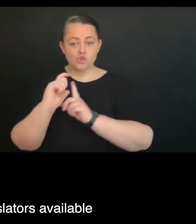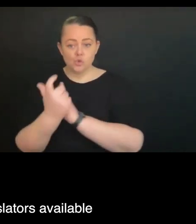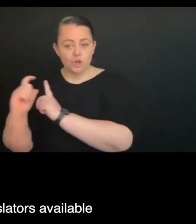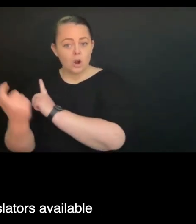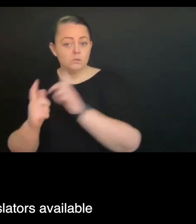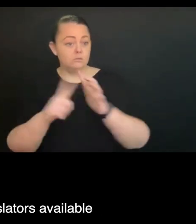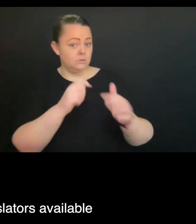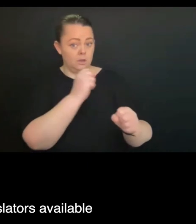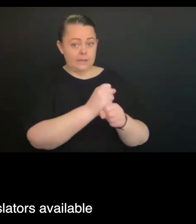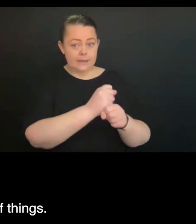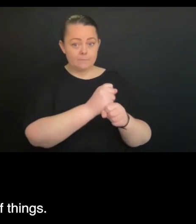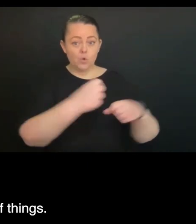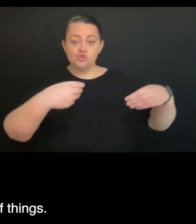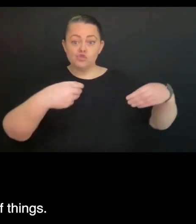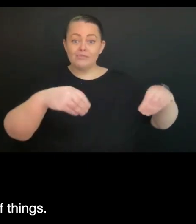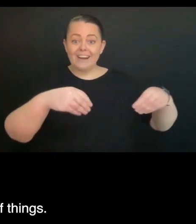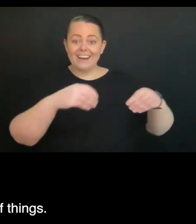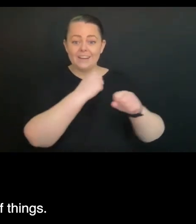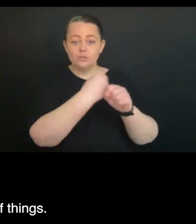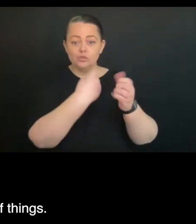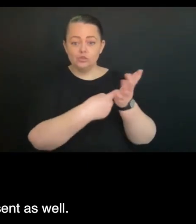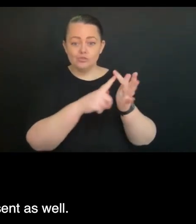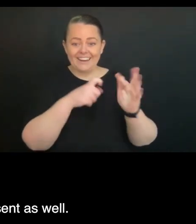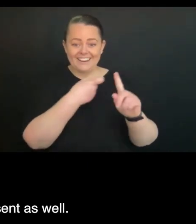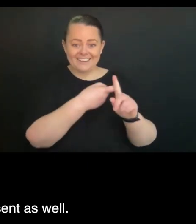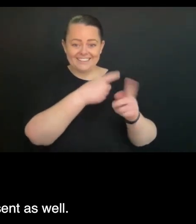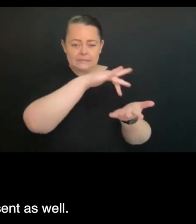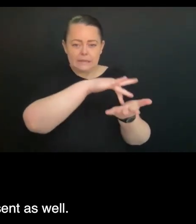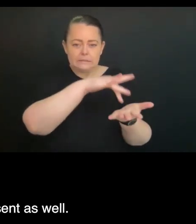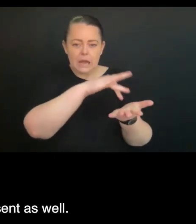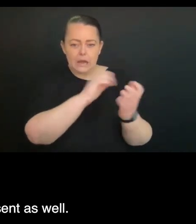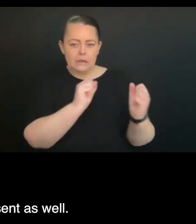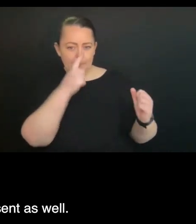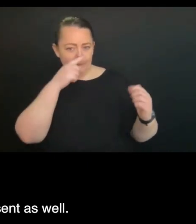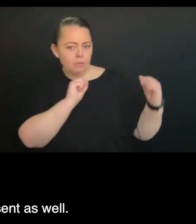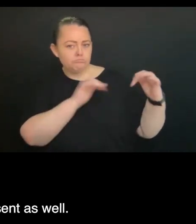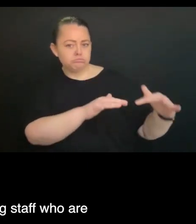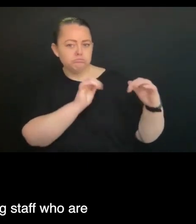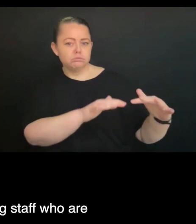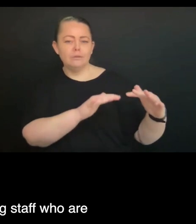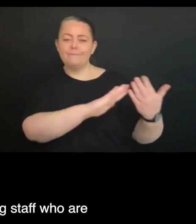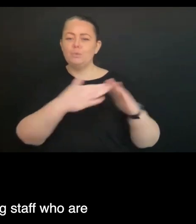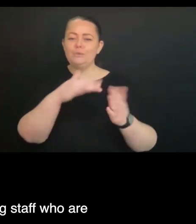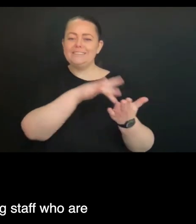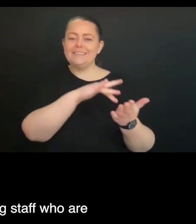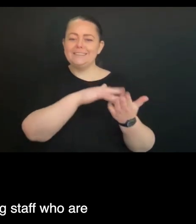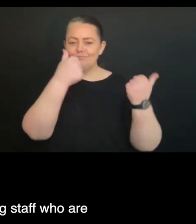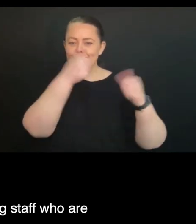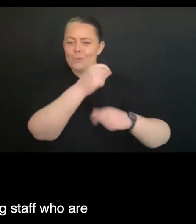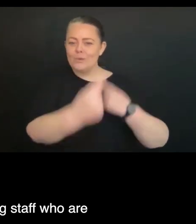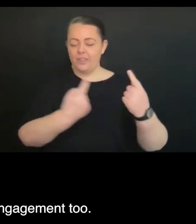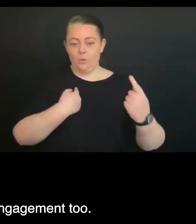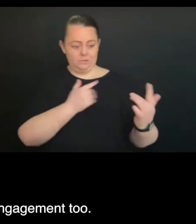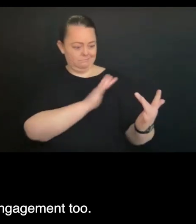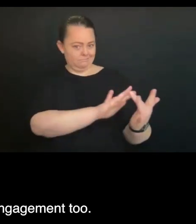do need to have translators available to help in those sorts of things, having family members present as well. But again, it's the provider having staff